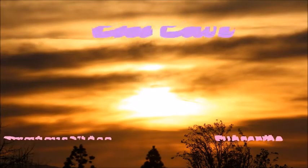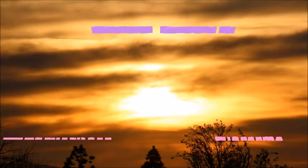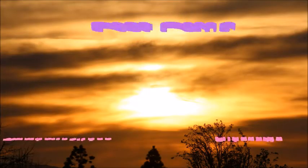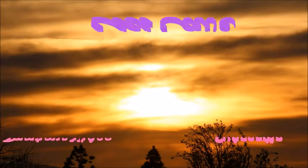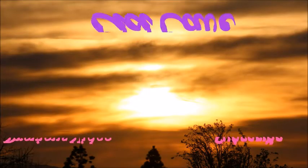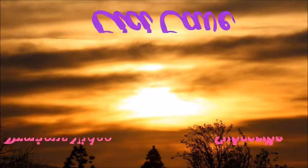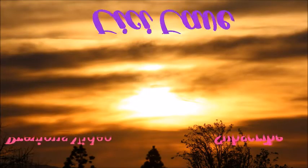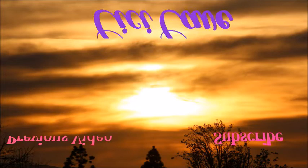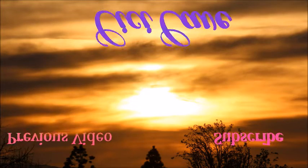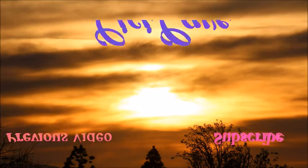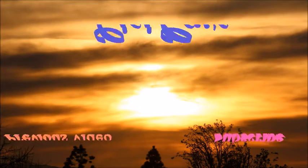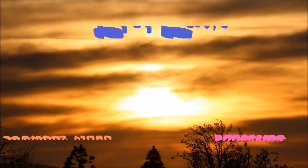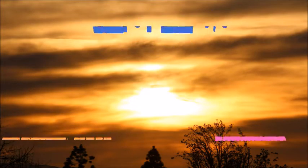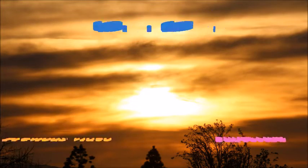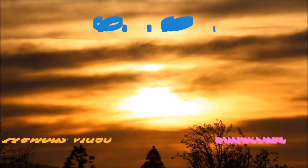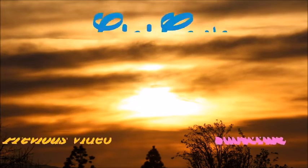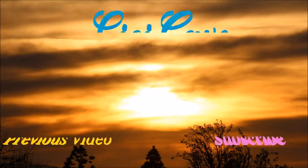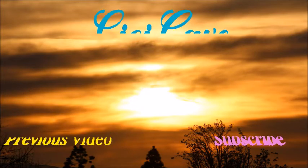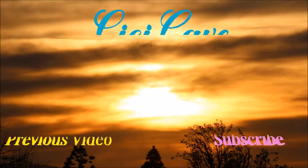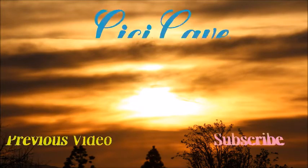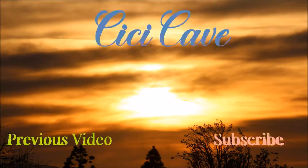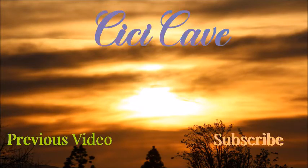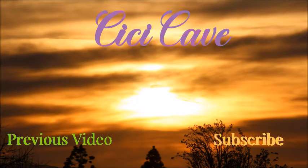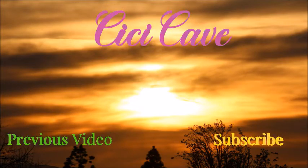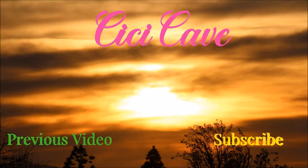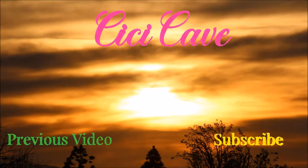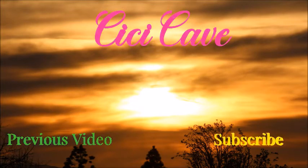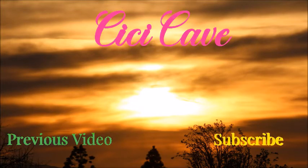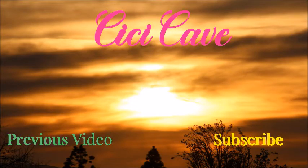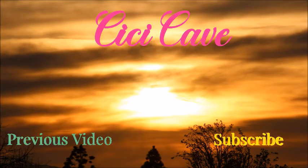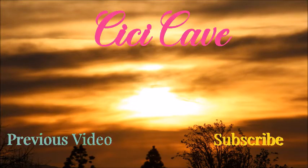crowds crowds crowds crowds crowds pray join over the bravery you